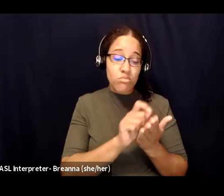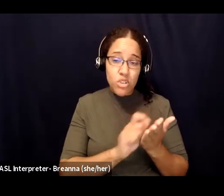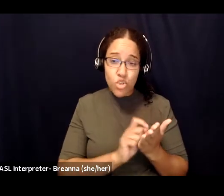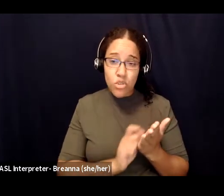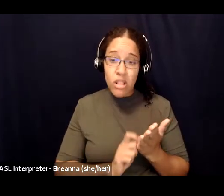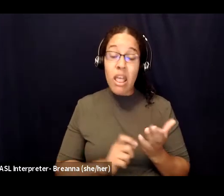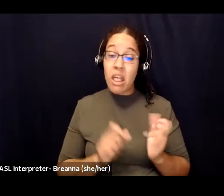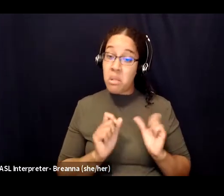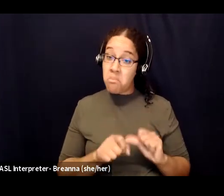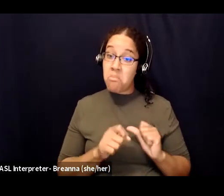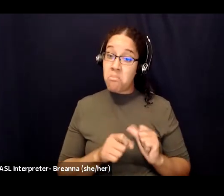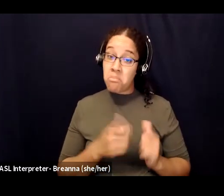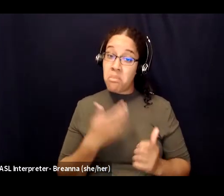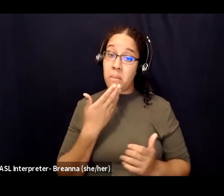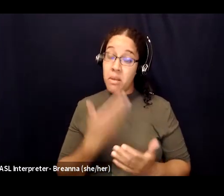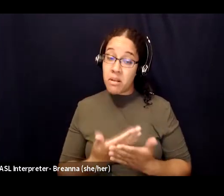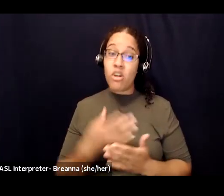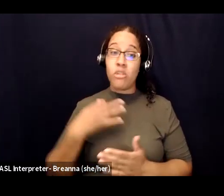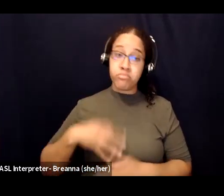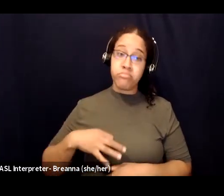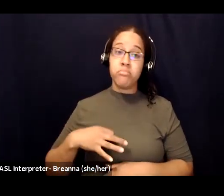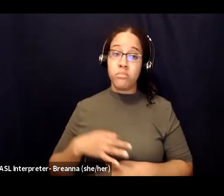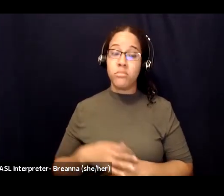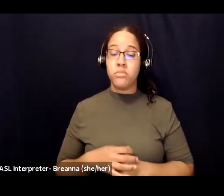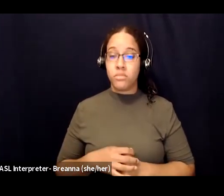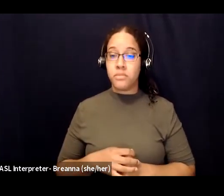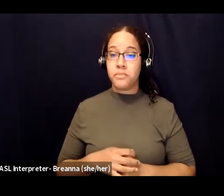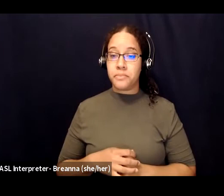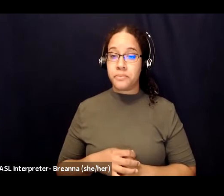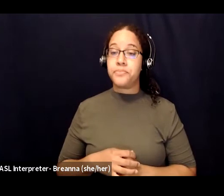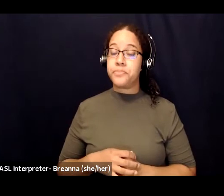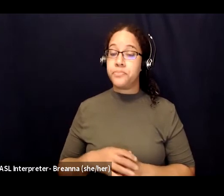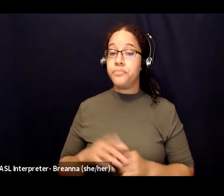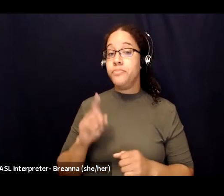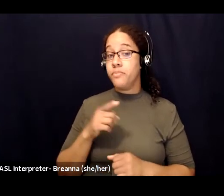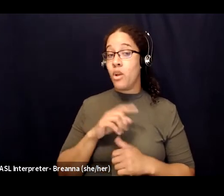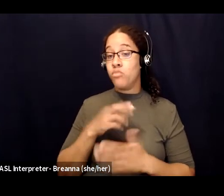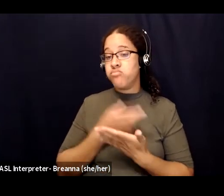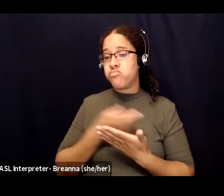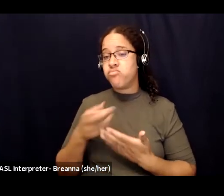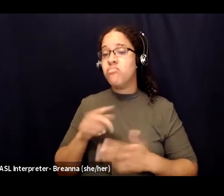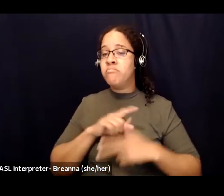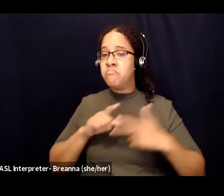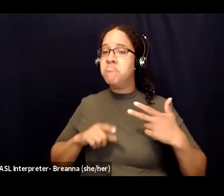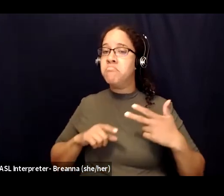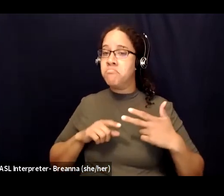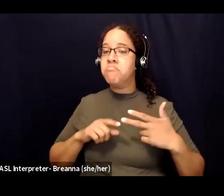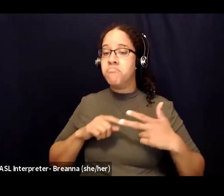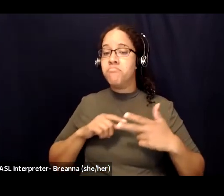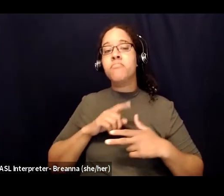a tool for rediscovering the self and so here are three different resources um including a guide to thinking about your